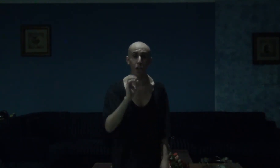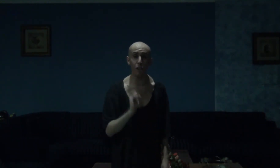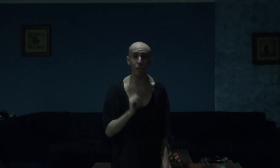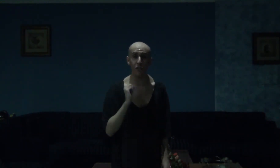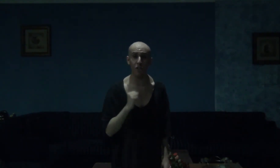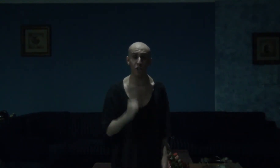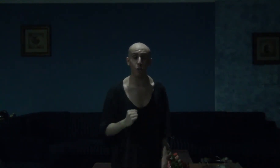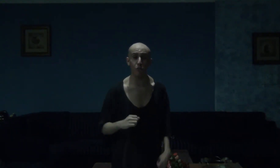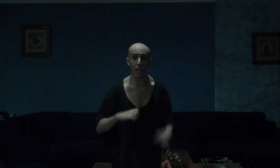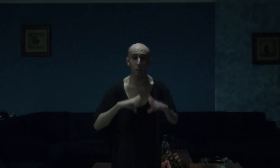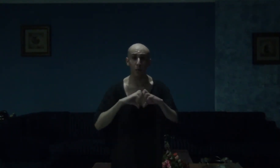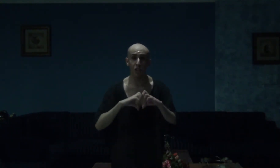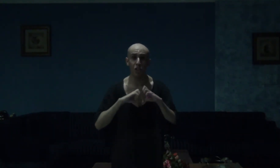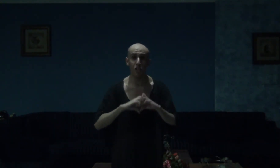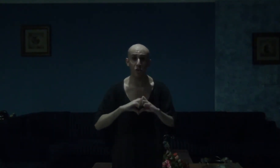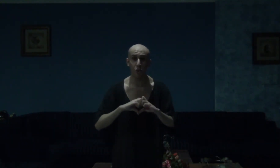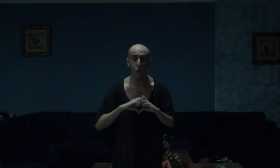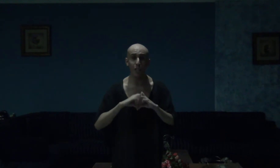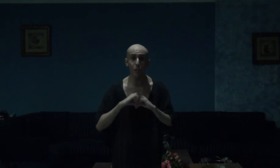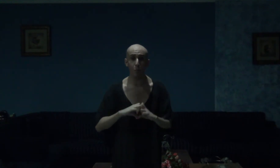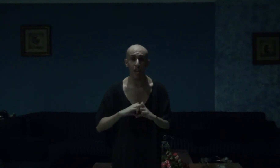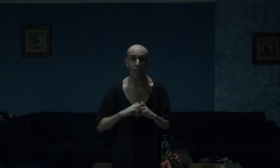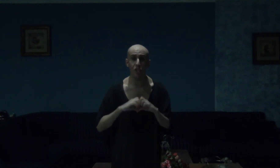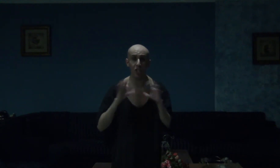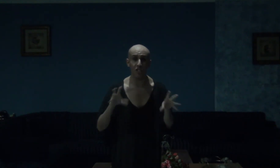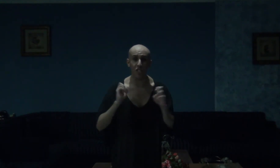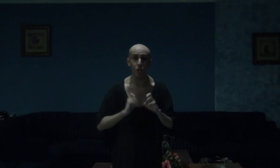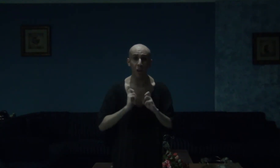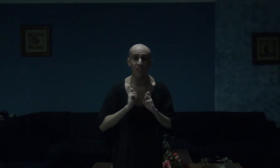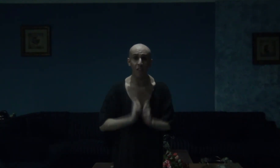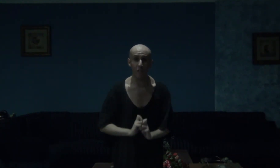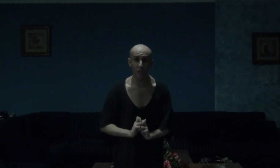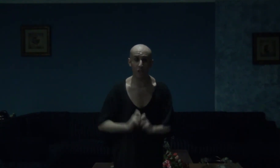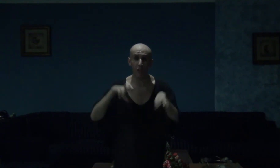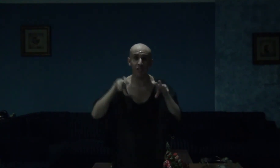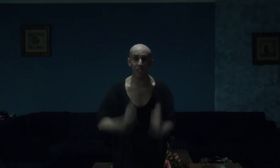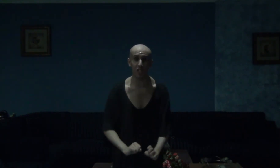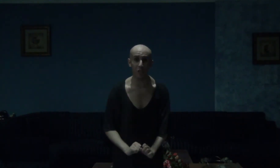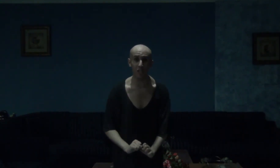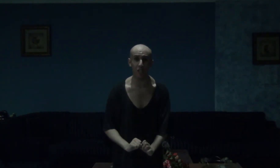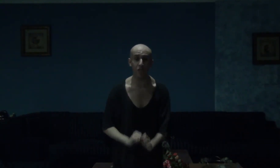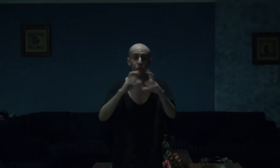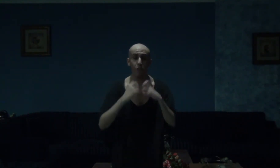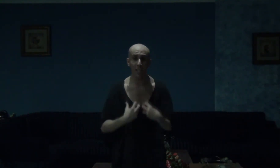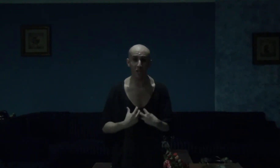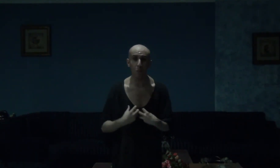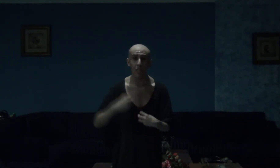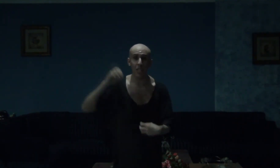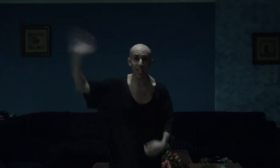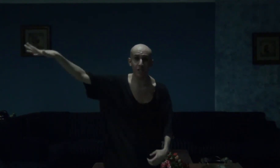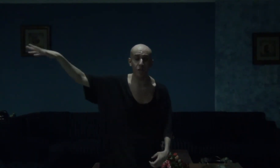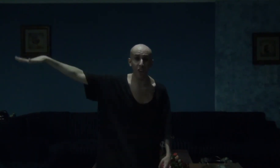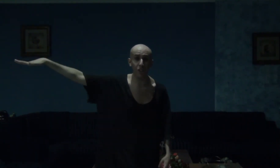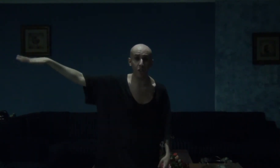I love her so damn much, I do. Ellen Page is the driving force of this series, if you ask me, as Banya